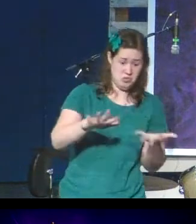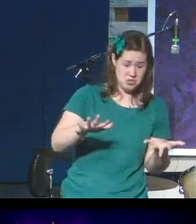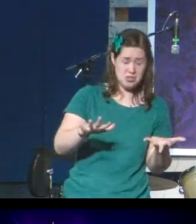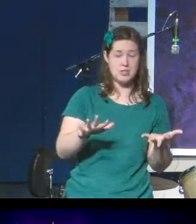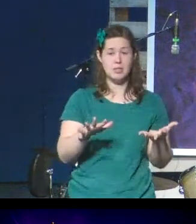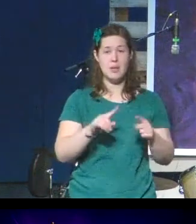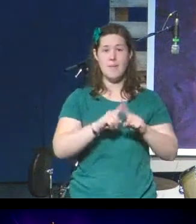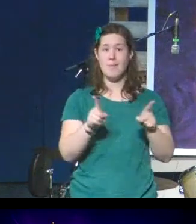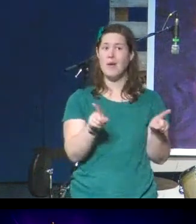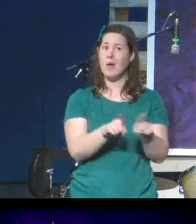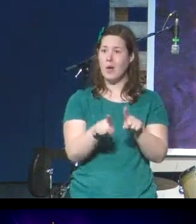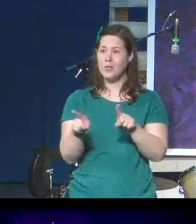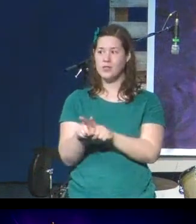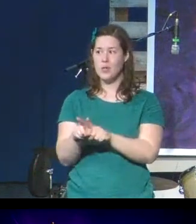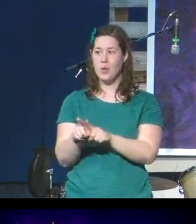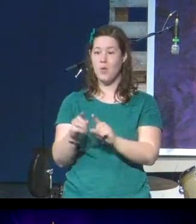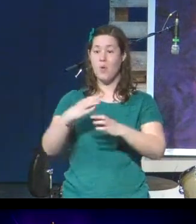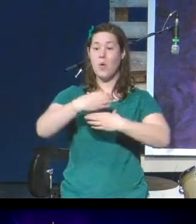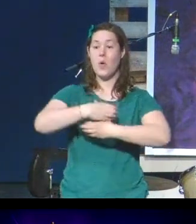creation.